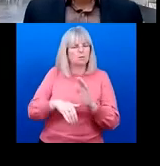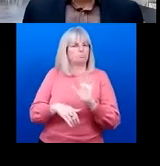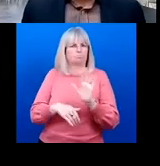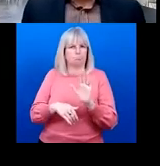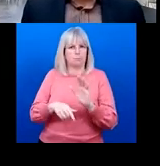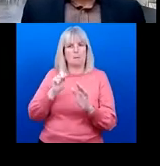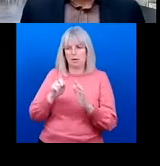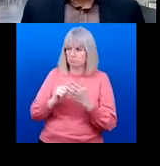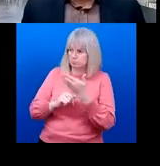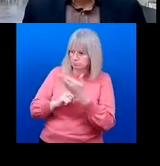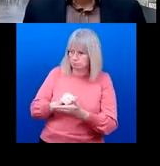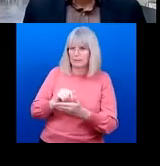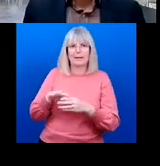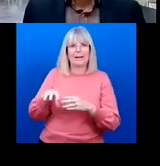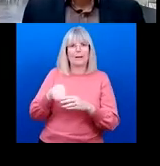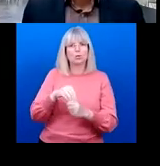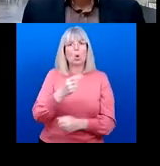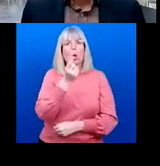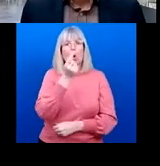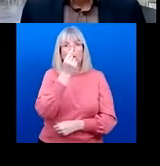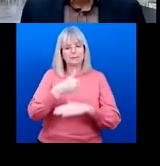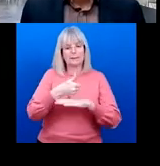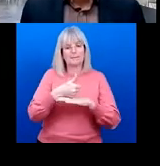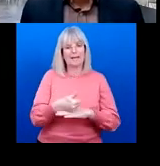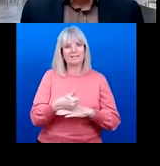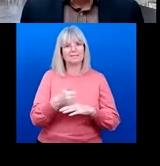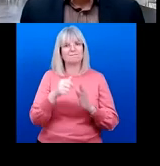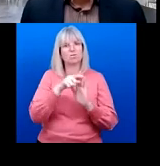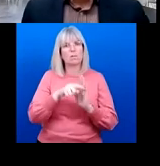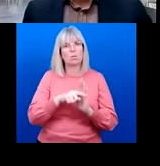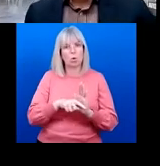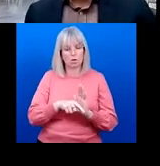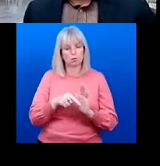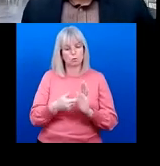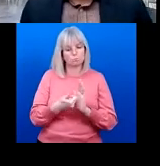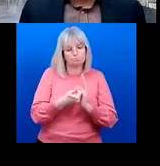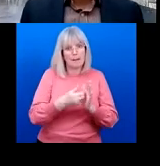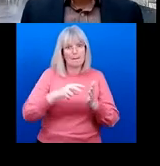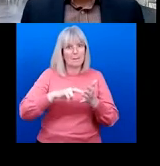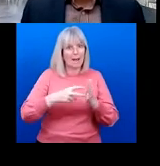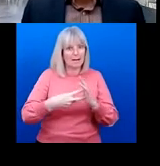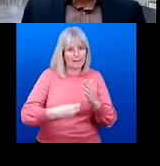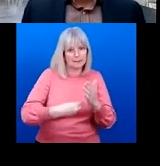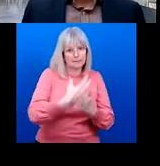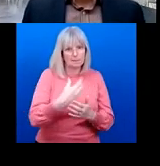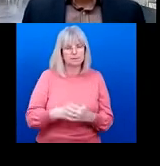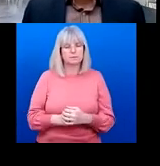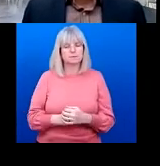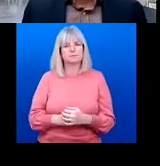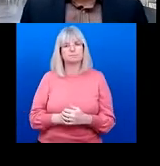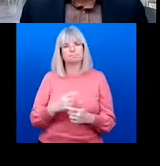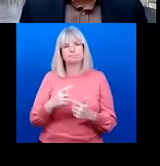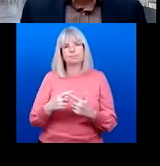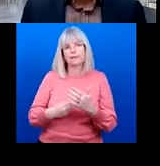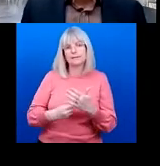the development of a competency based framework to assist in workforce planning and development. Alakos The development of an eye care guide for action